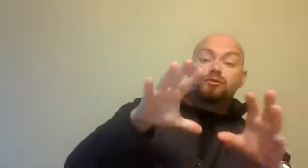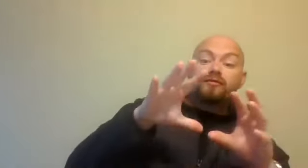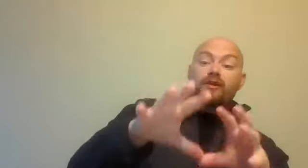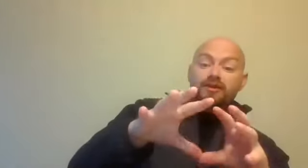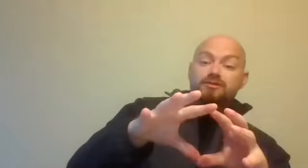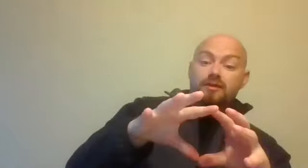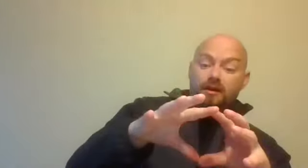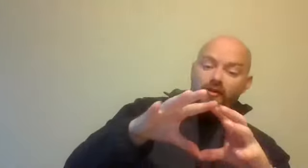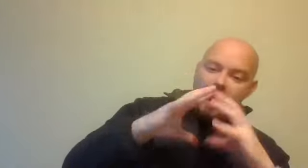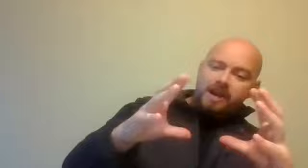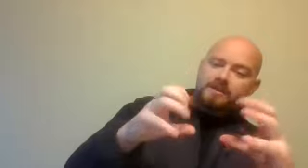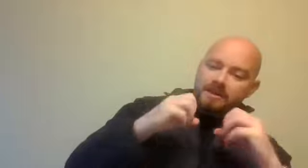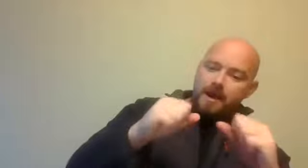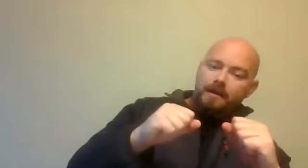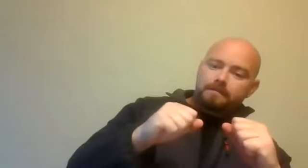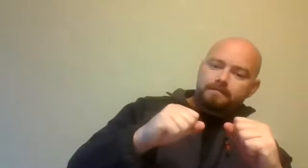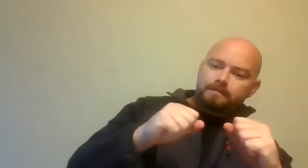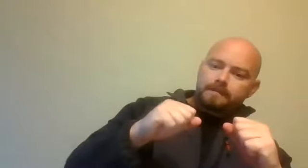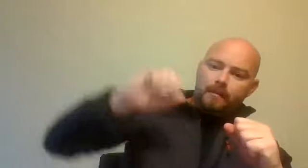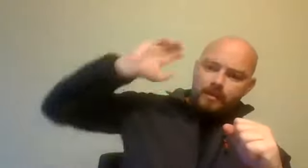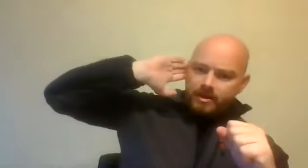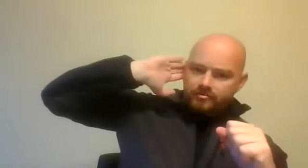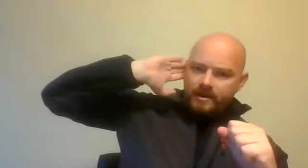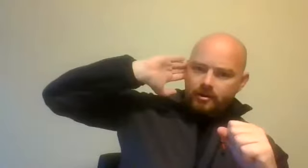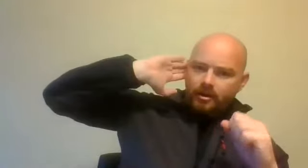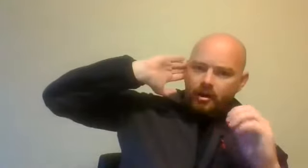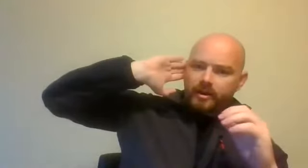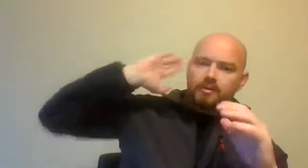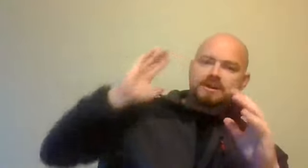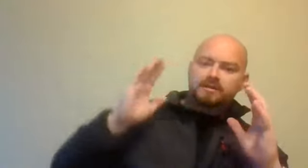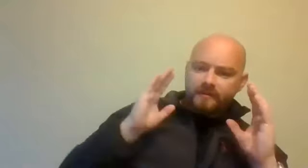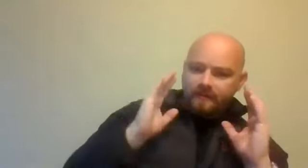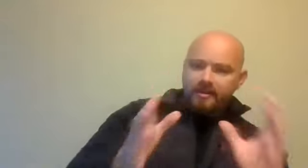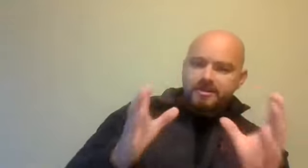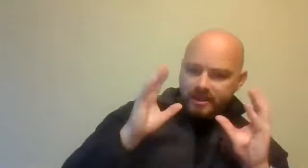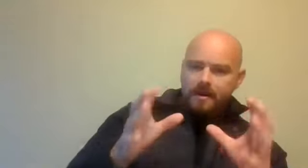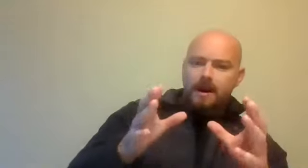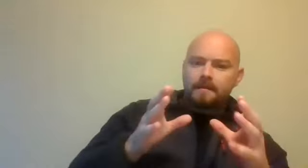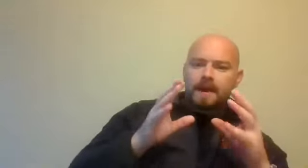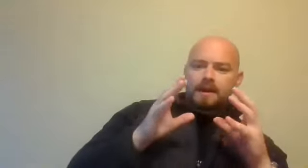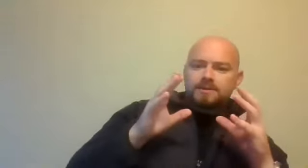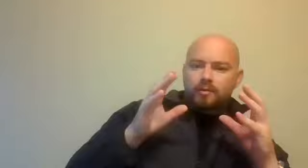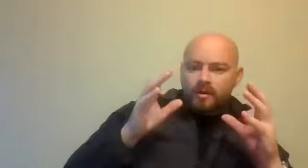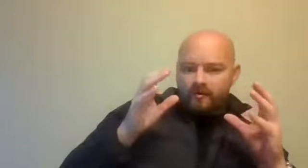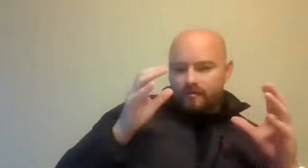to a fight, an agonist in the bar. When we hear this radio call all we know is that there's a fight in the bar. So we're